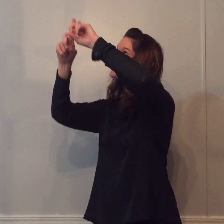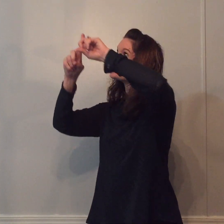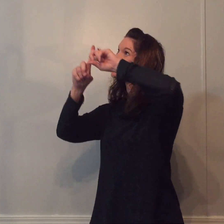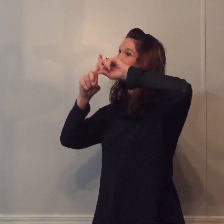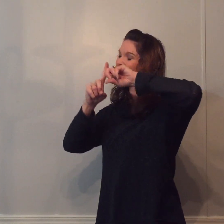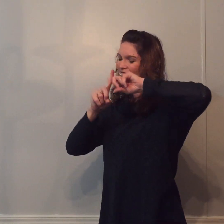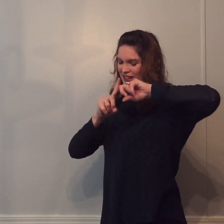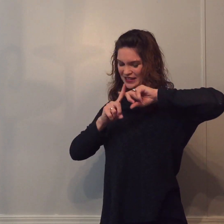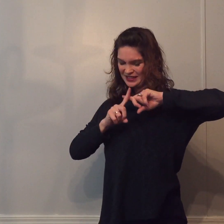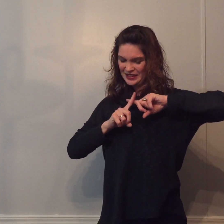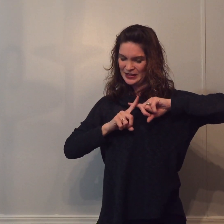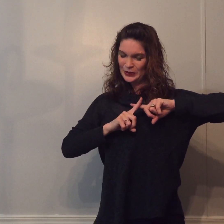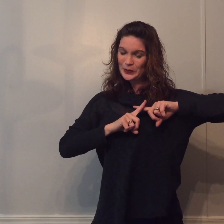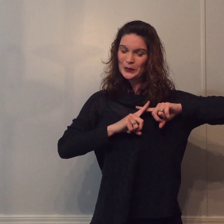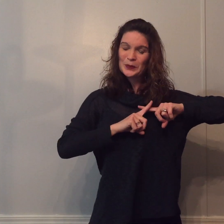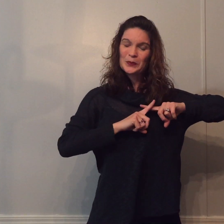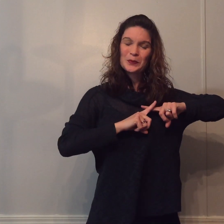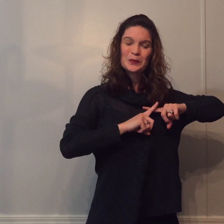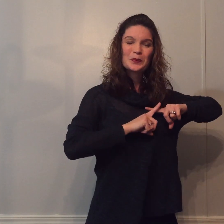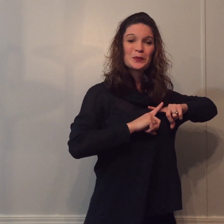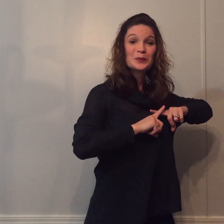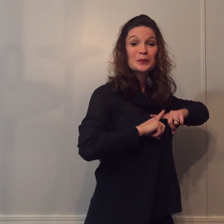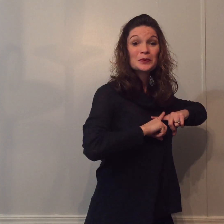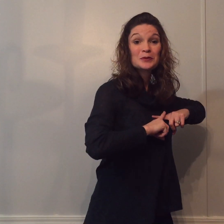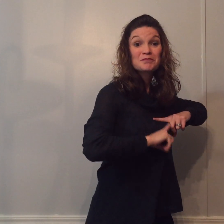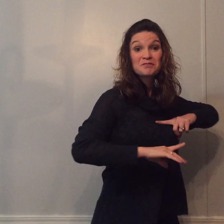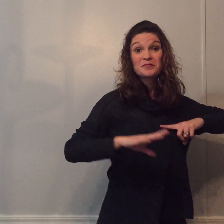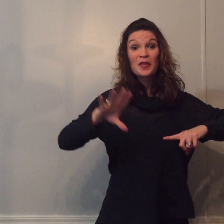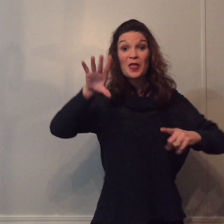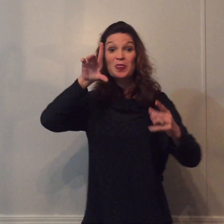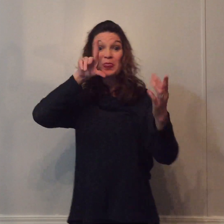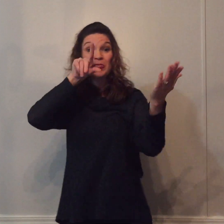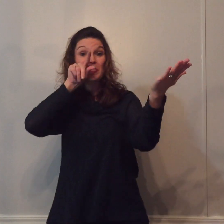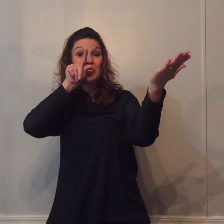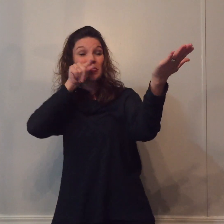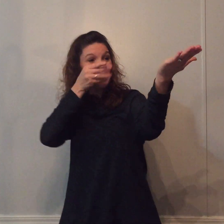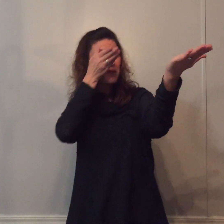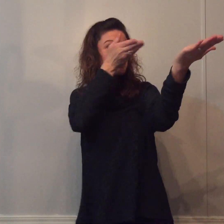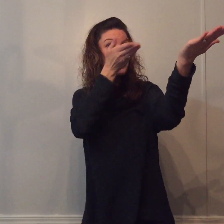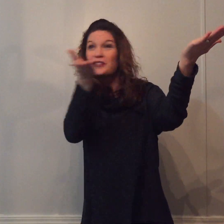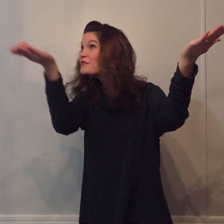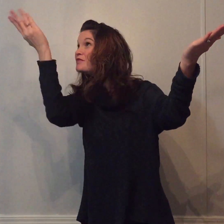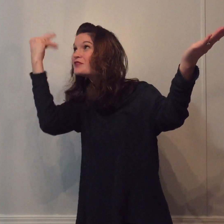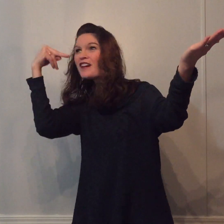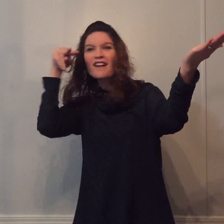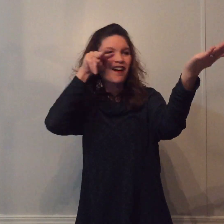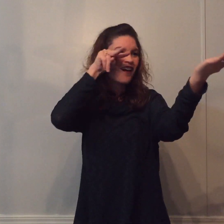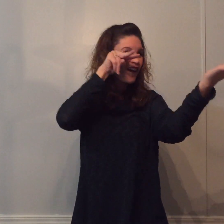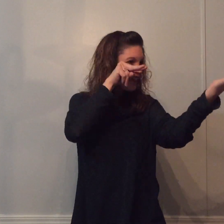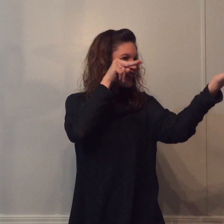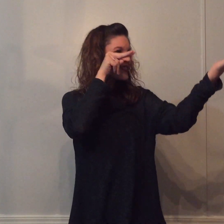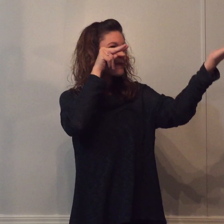Oh, his eye is on the